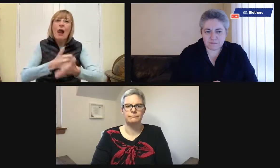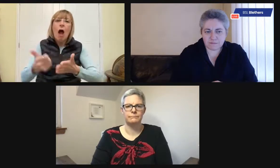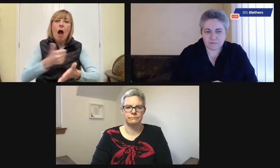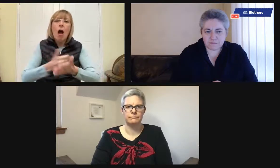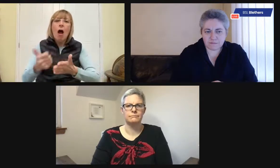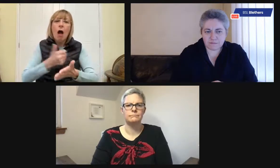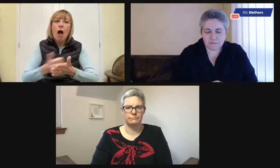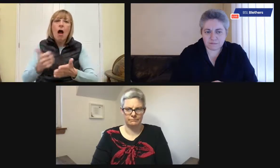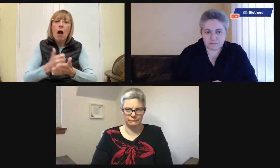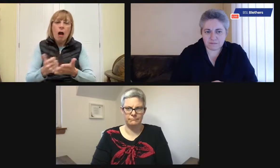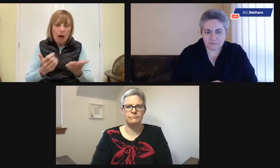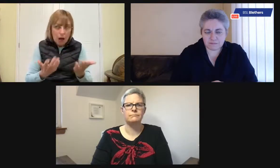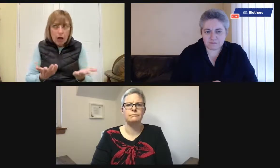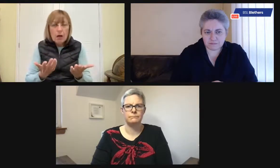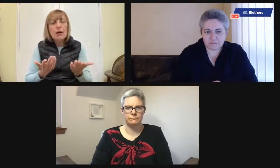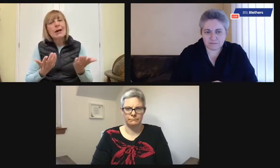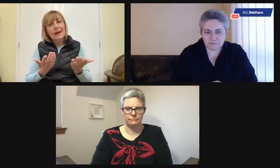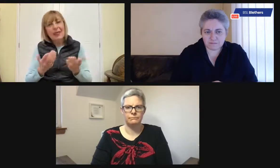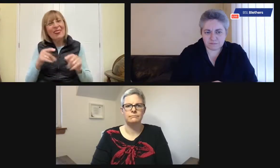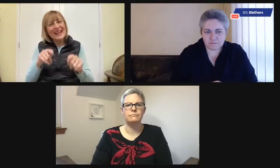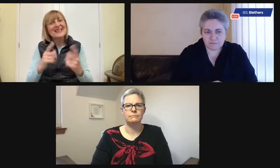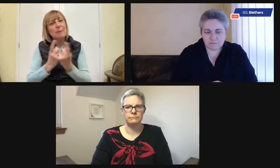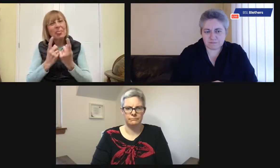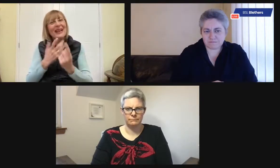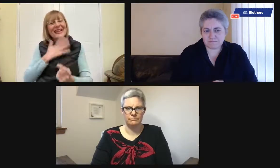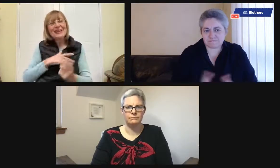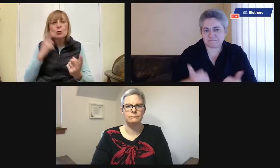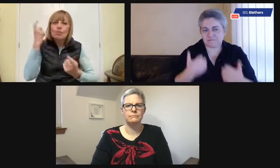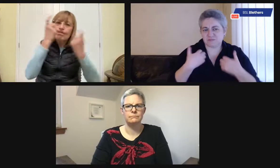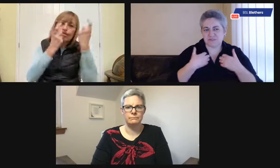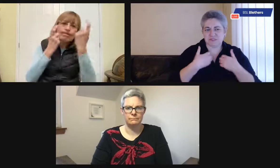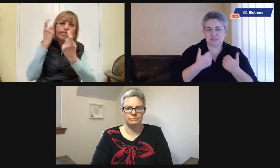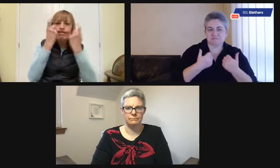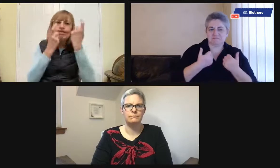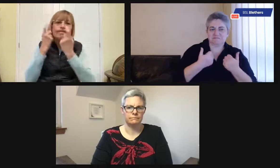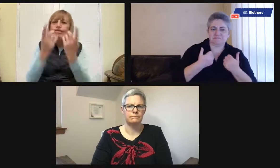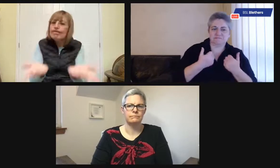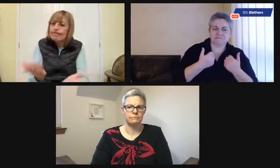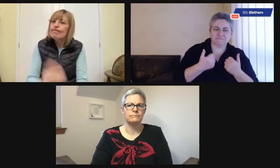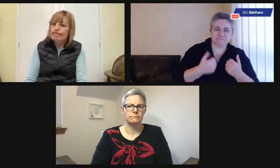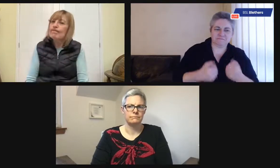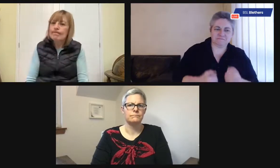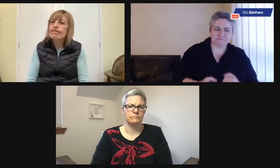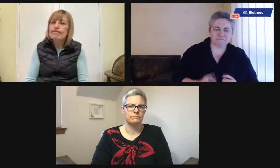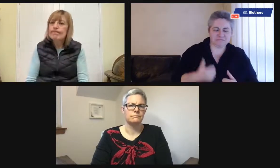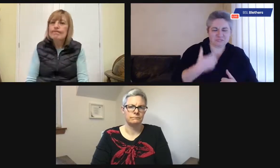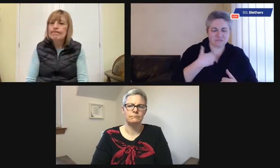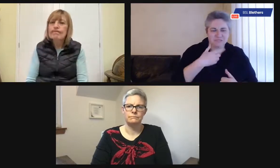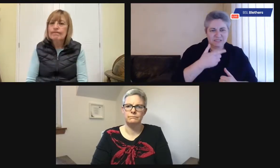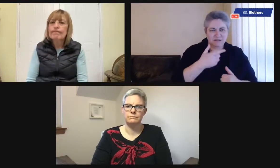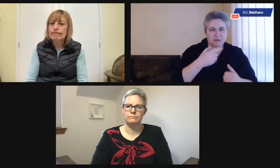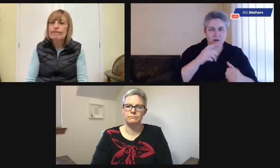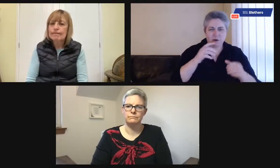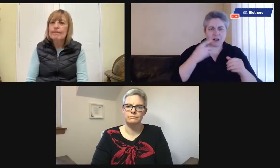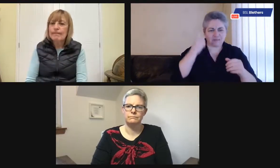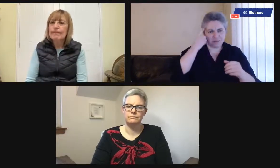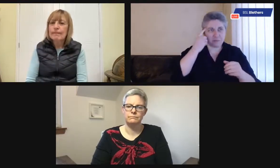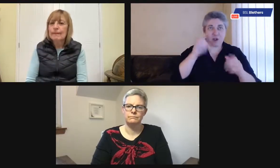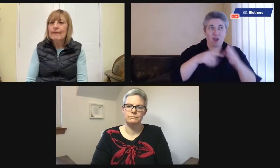And, you know, it's nice if you can get that opposite where the person regularly sits. And so there are those kinds of things to